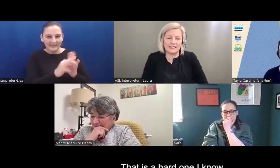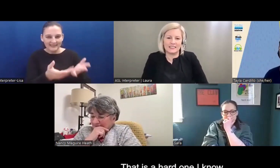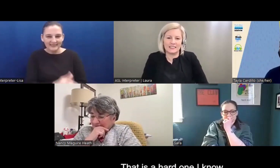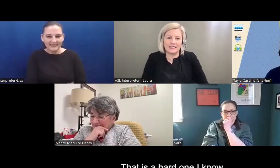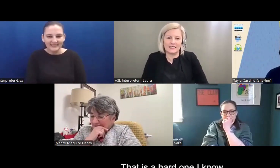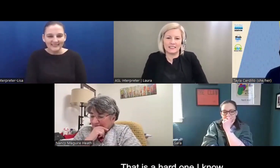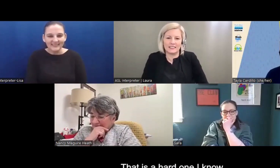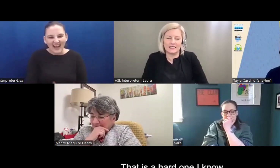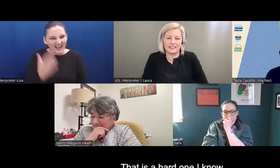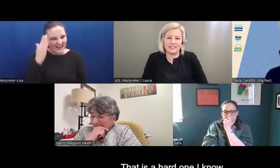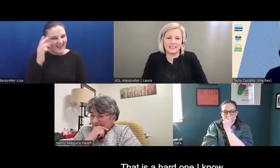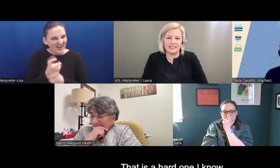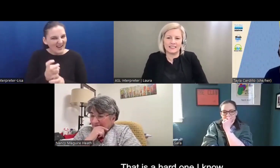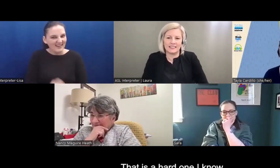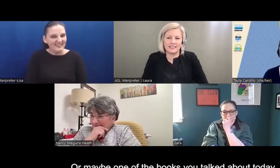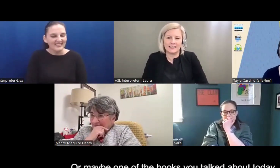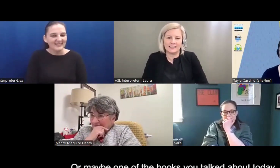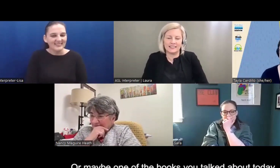I know it's a hard one.